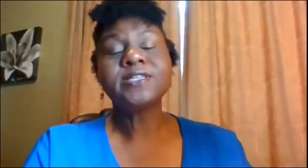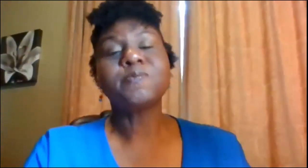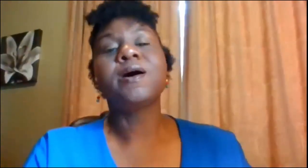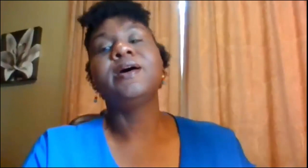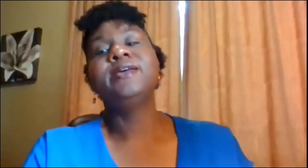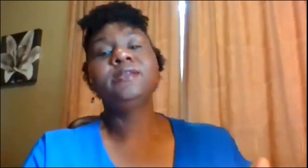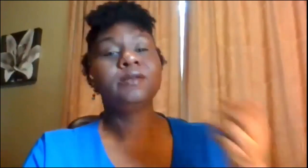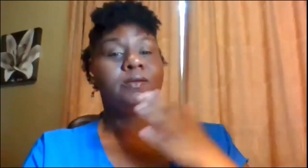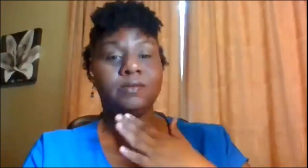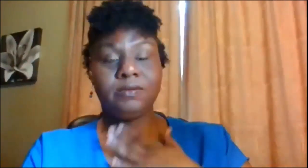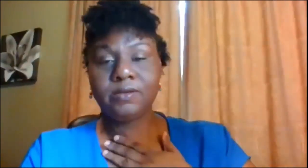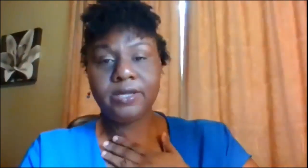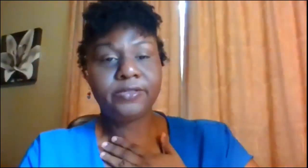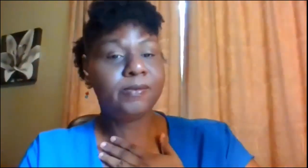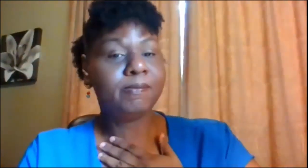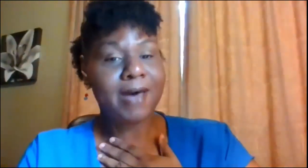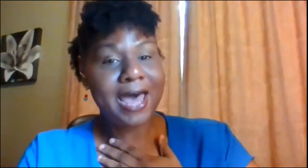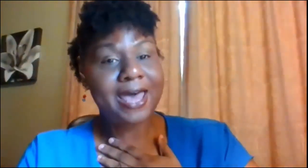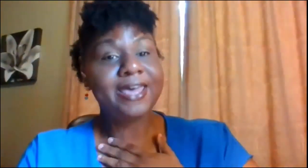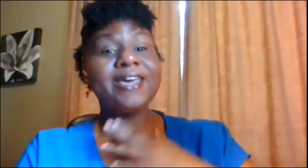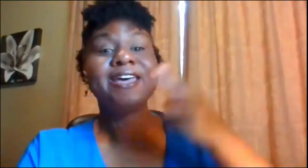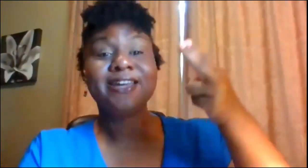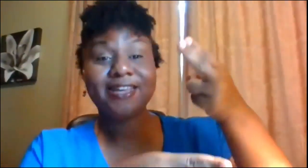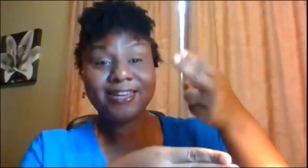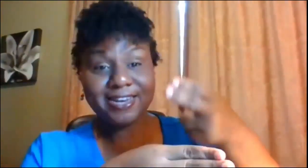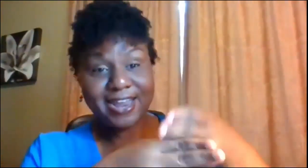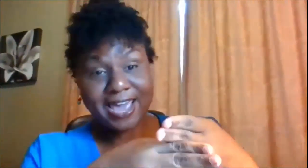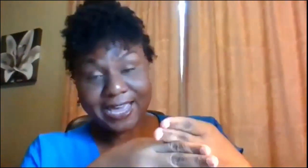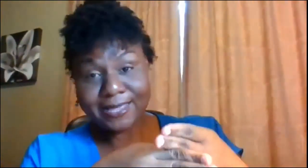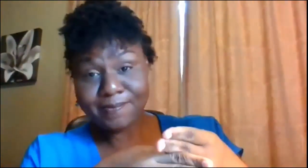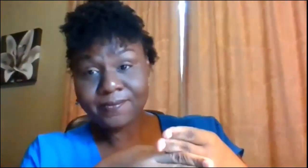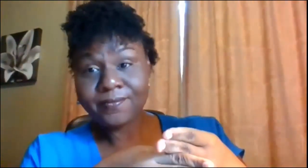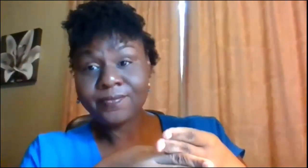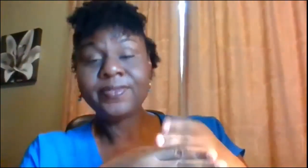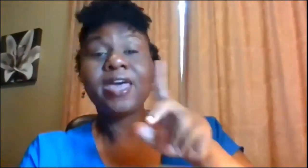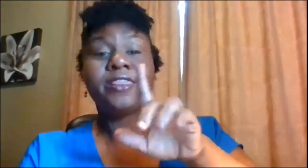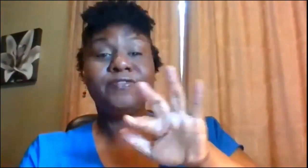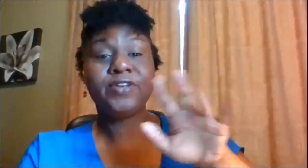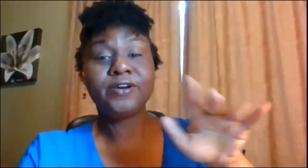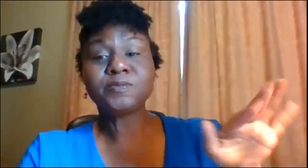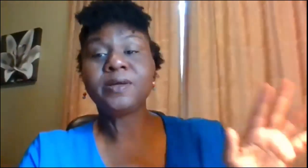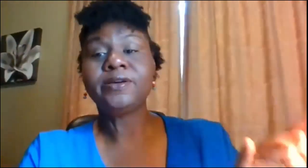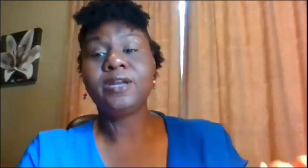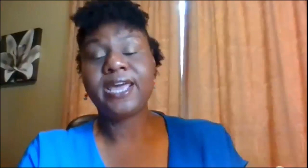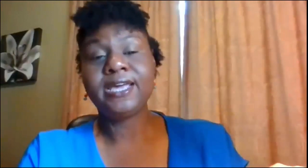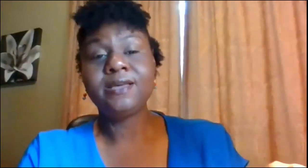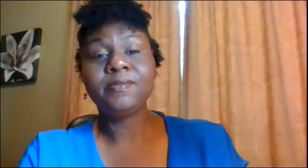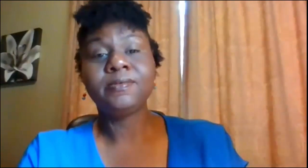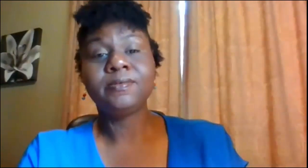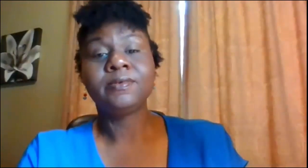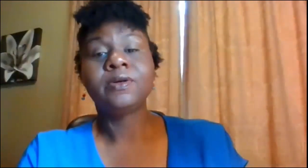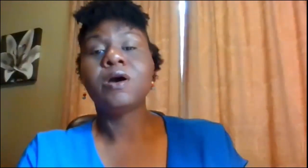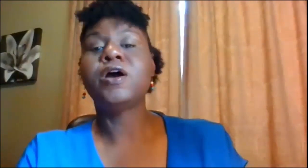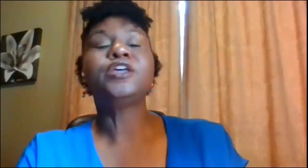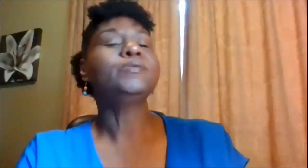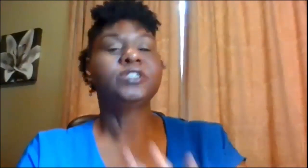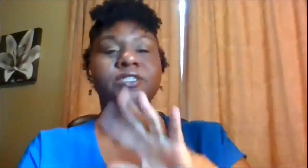respond either my name and then fingerspell your name or you would just